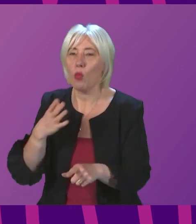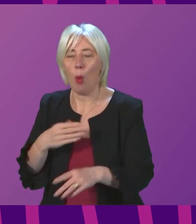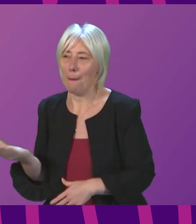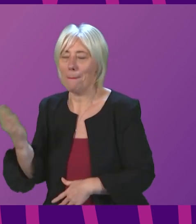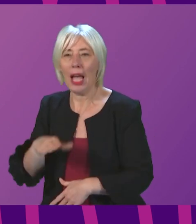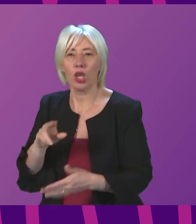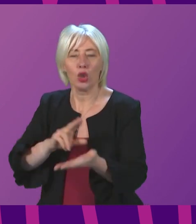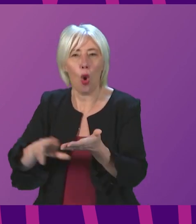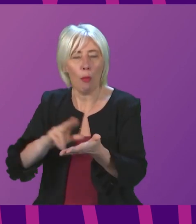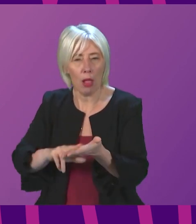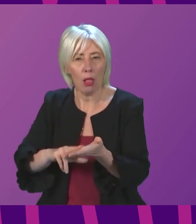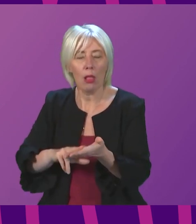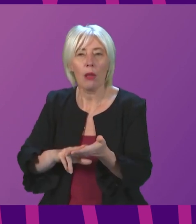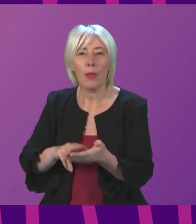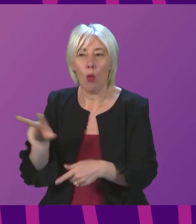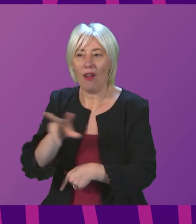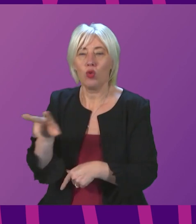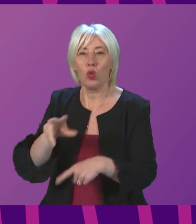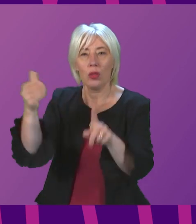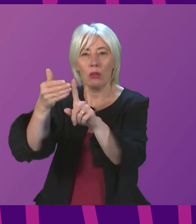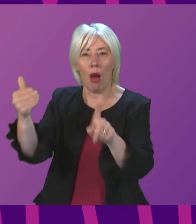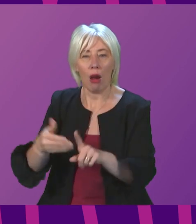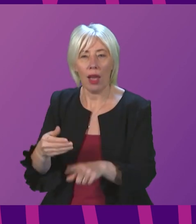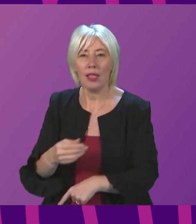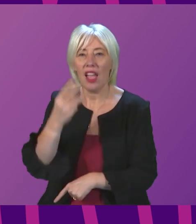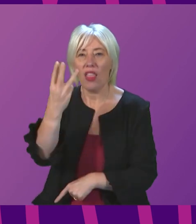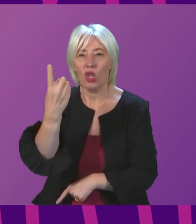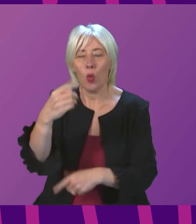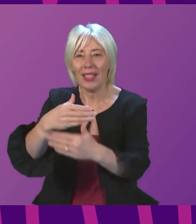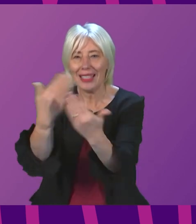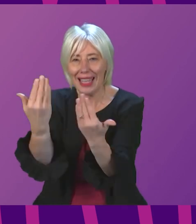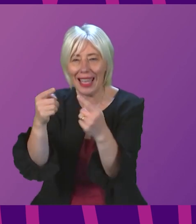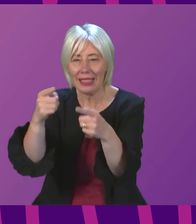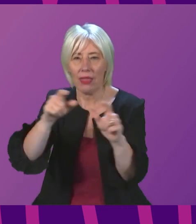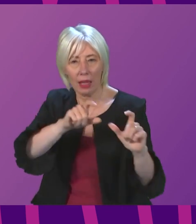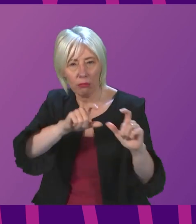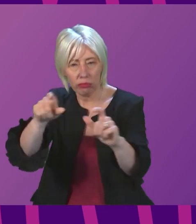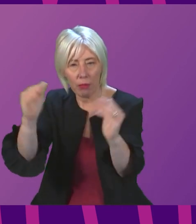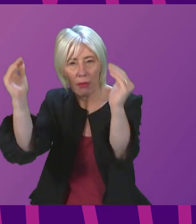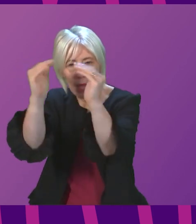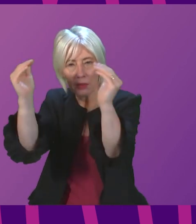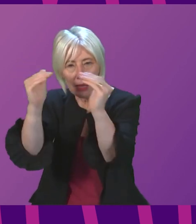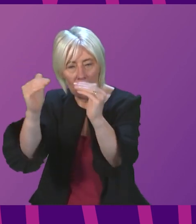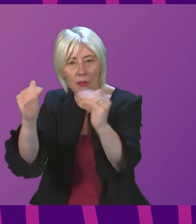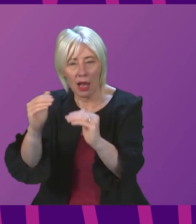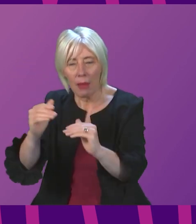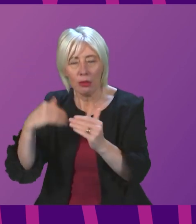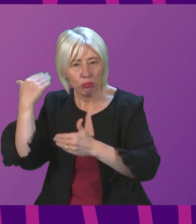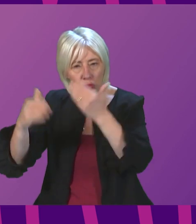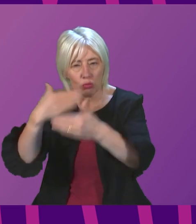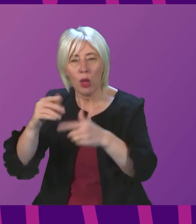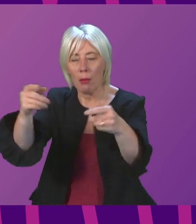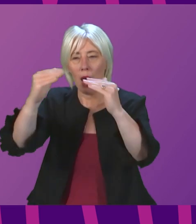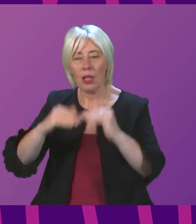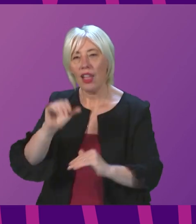as quickly as possible. We have two cancer targets. The 31-day target has consistently been met now for some considerable time. The